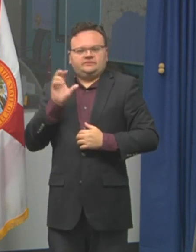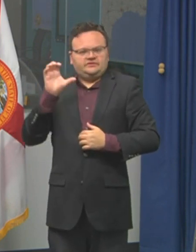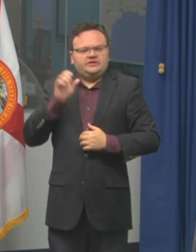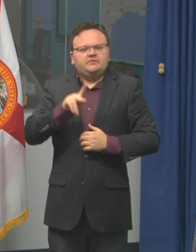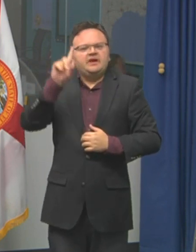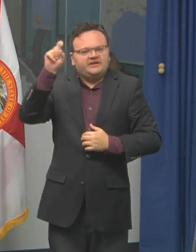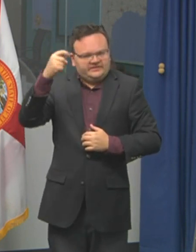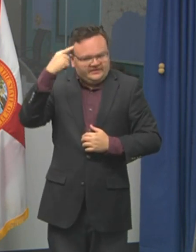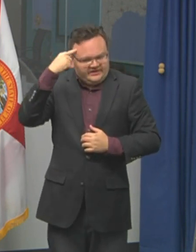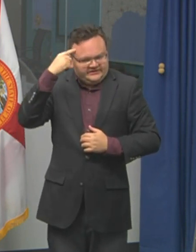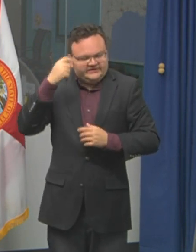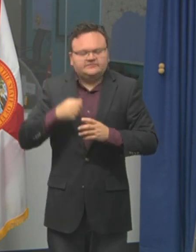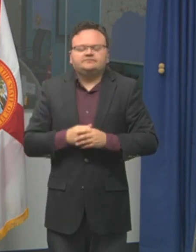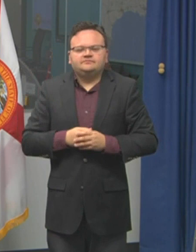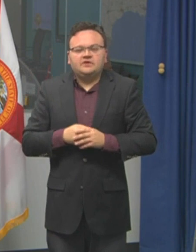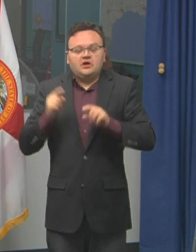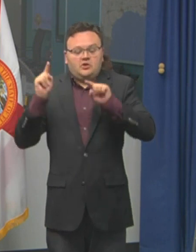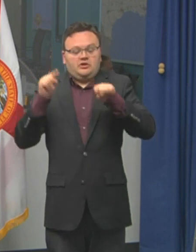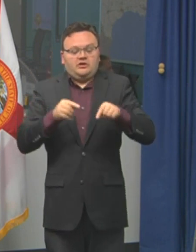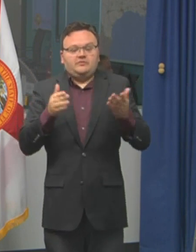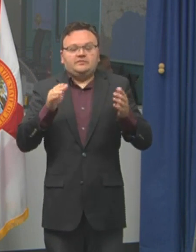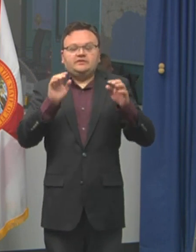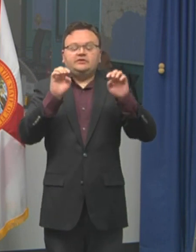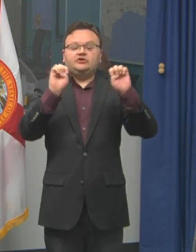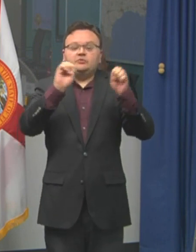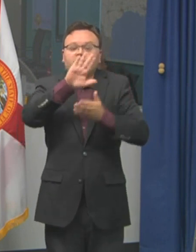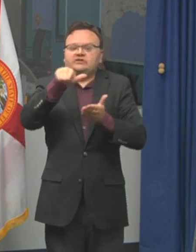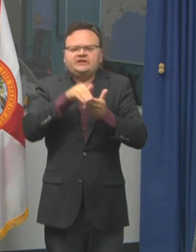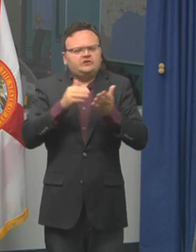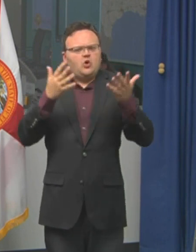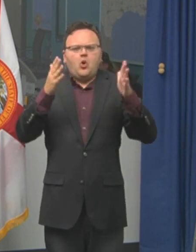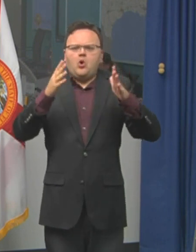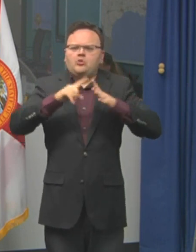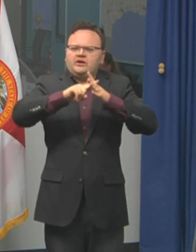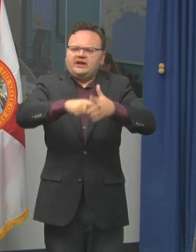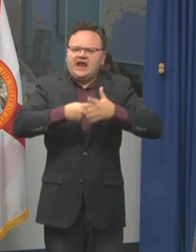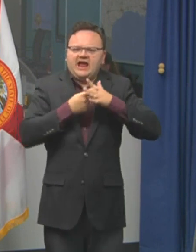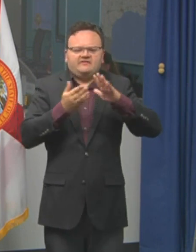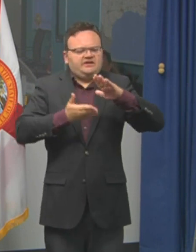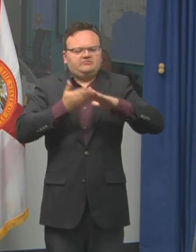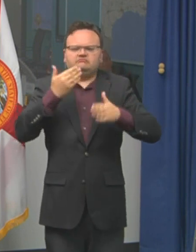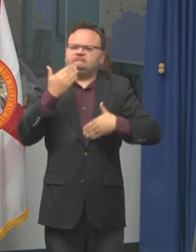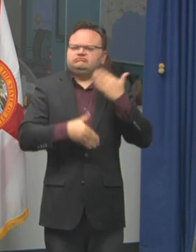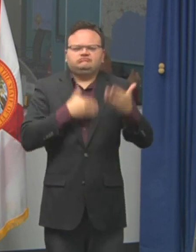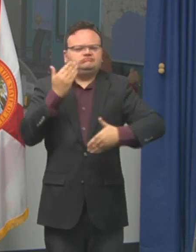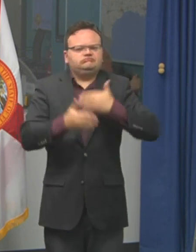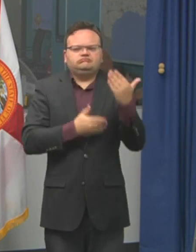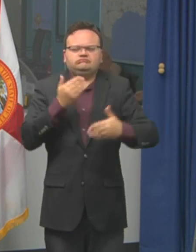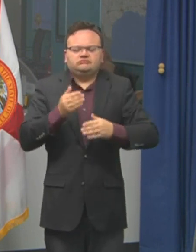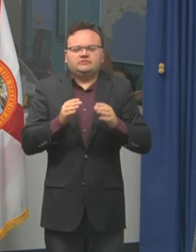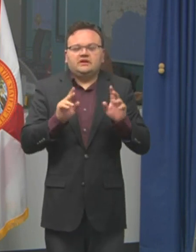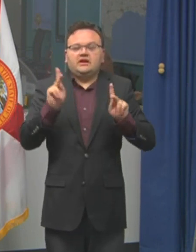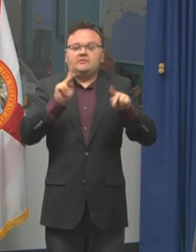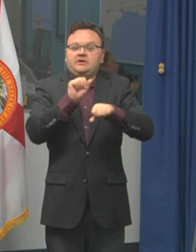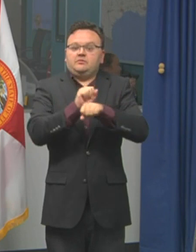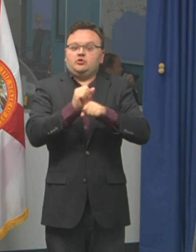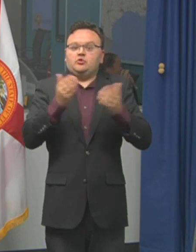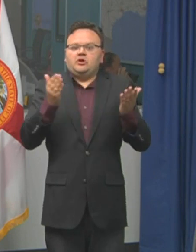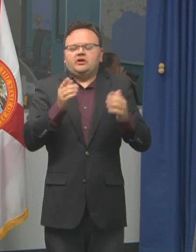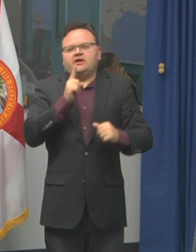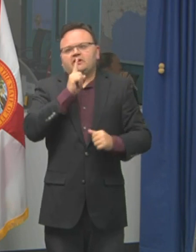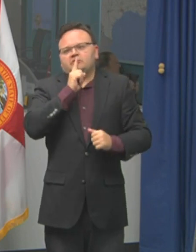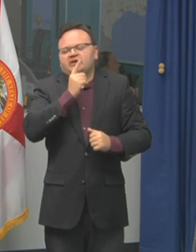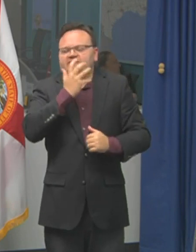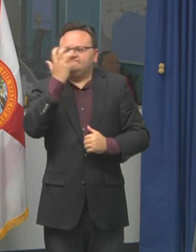we arrived to an already activated EOC and these individuals men and women of state emergency response team. I cannot say enough